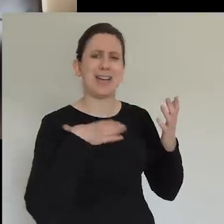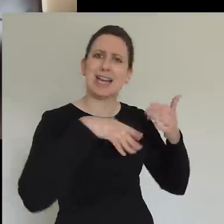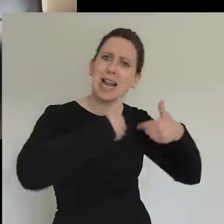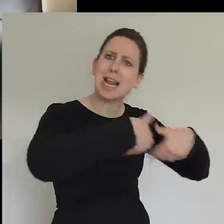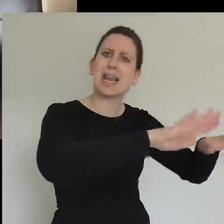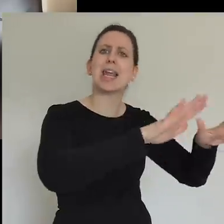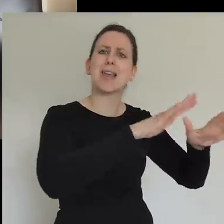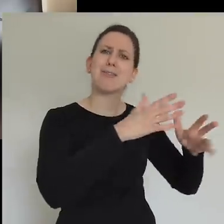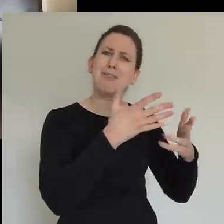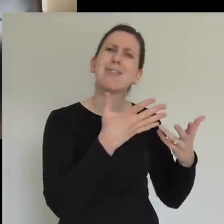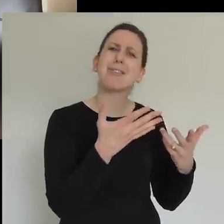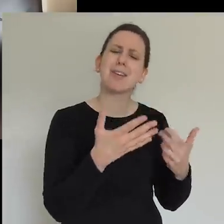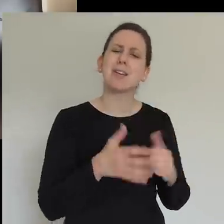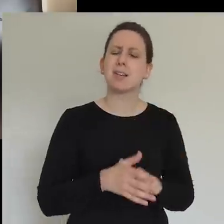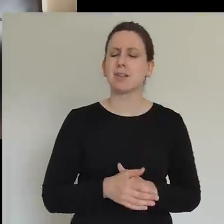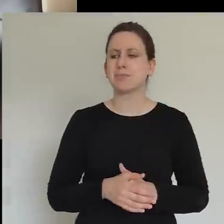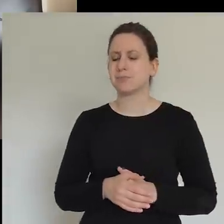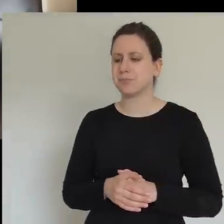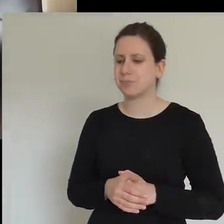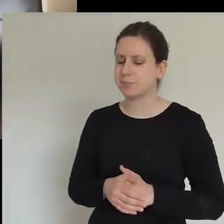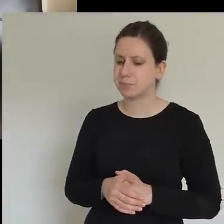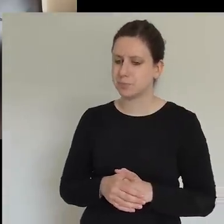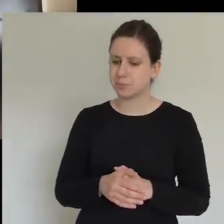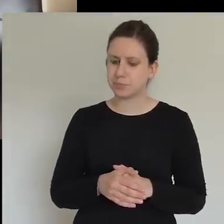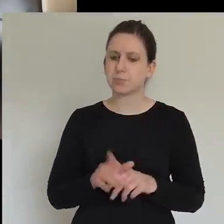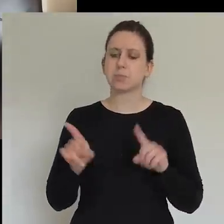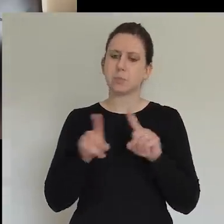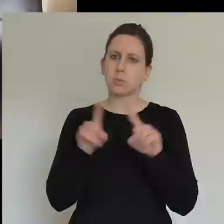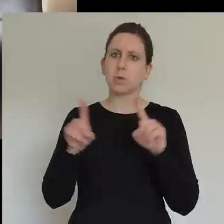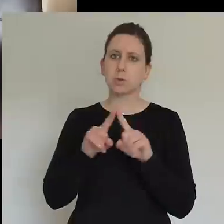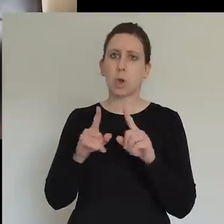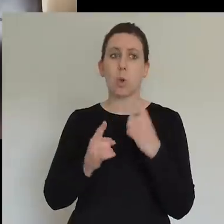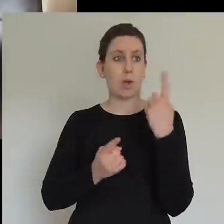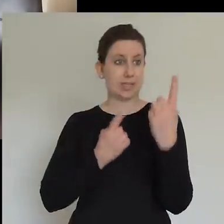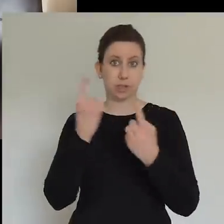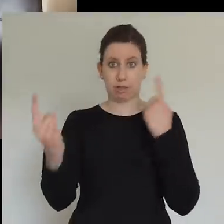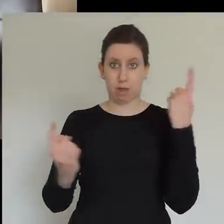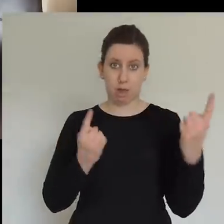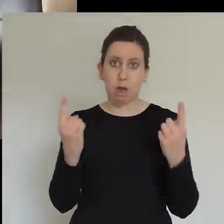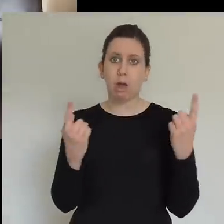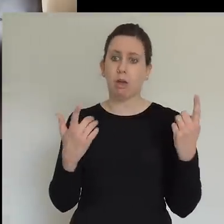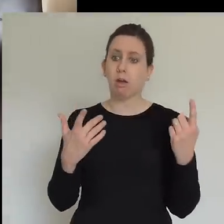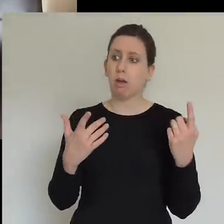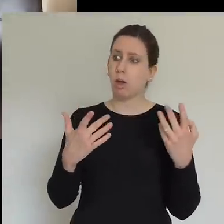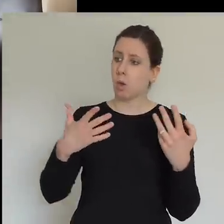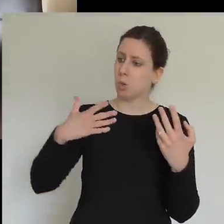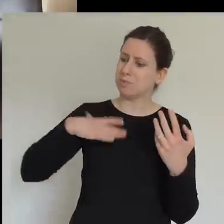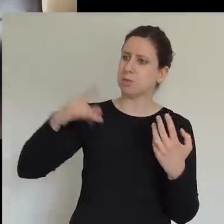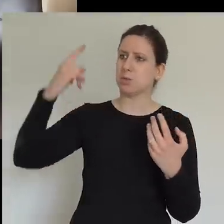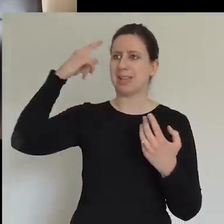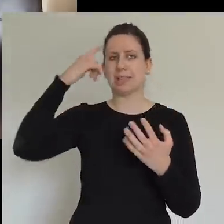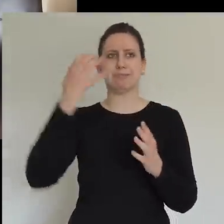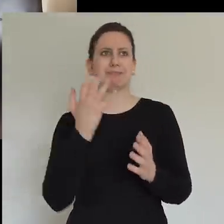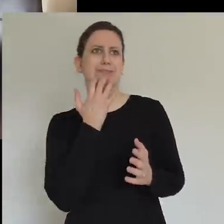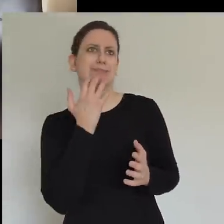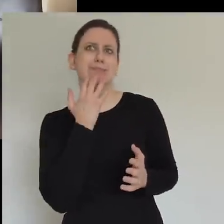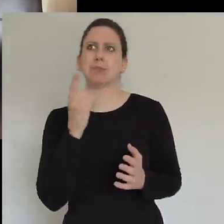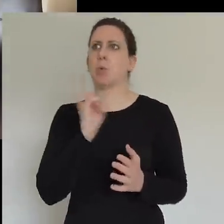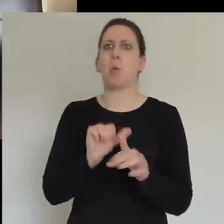hope, and for ourselves as well, is that we keep stepping fearlessly into what's coming, and not into what was. Yeah, you know